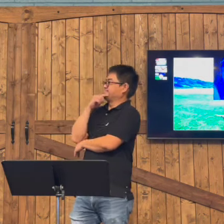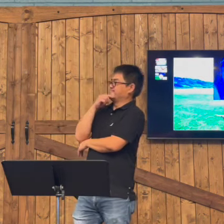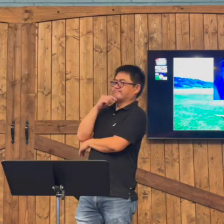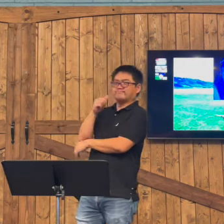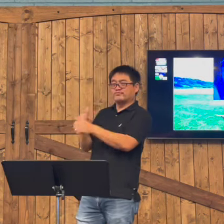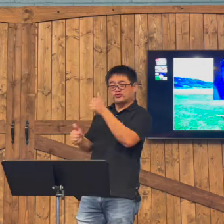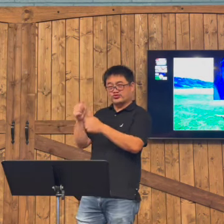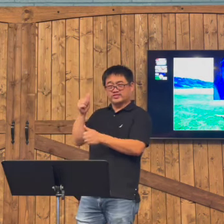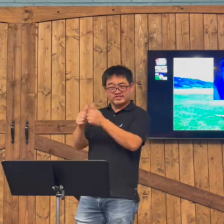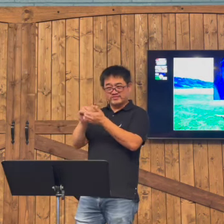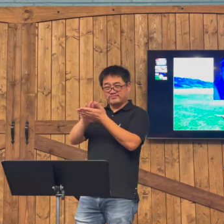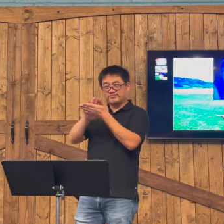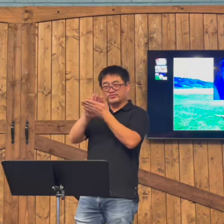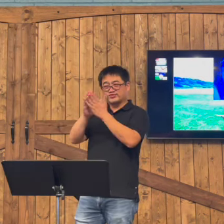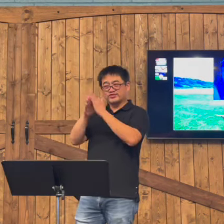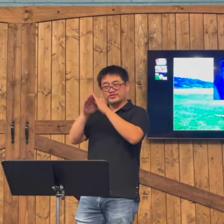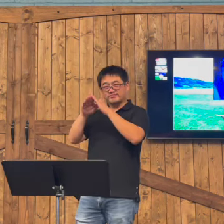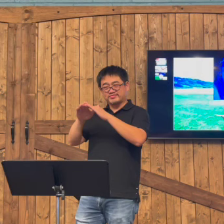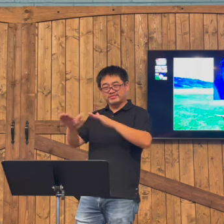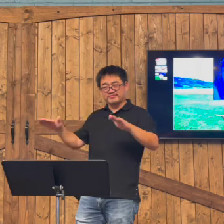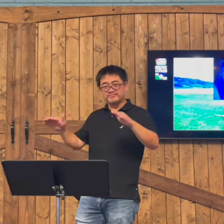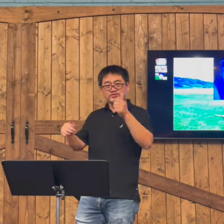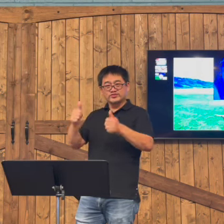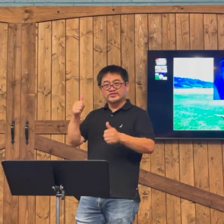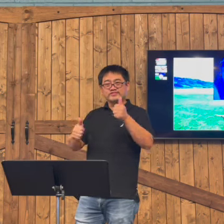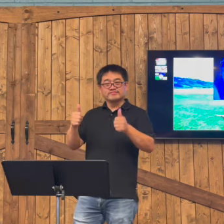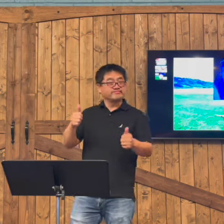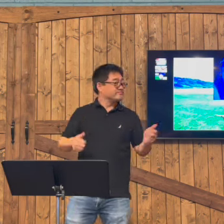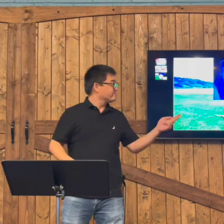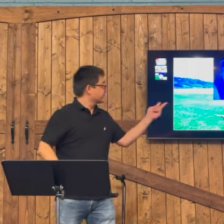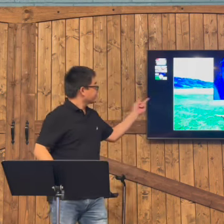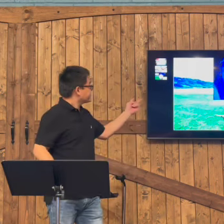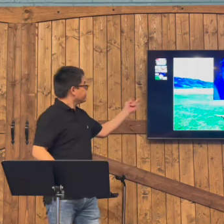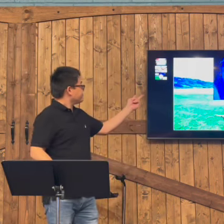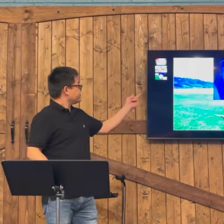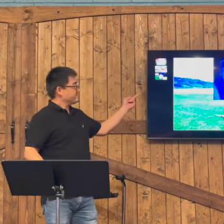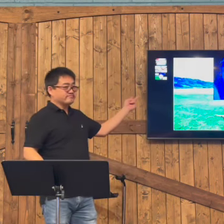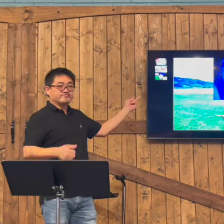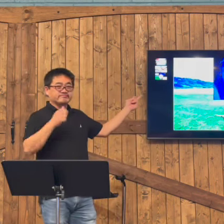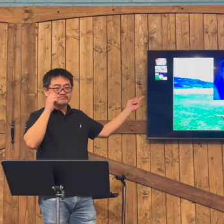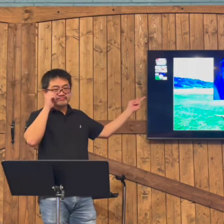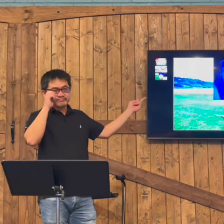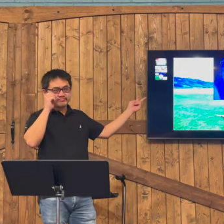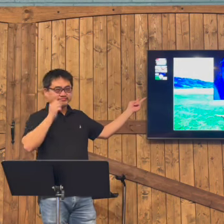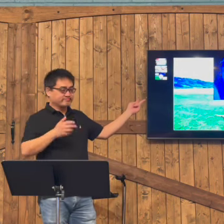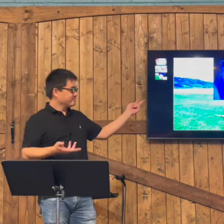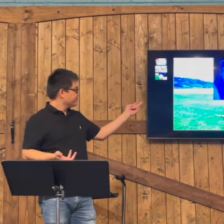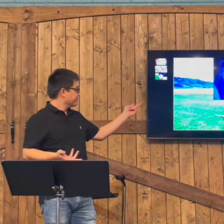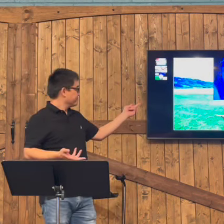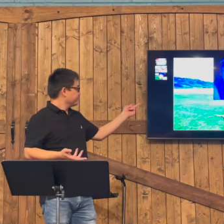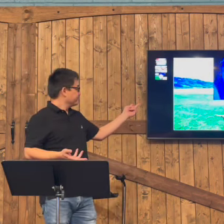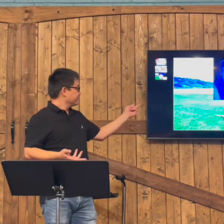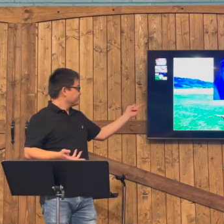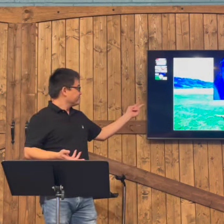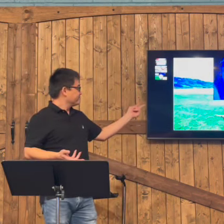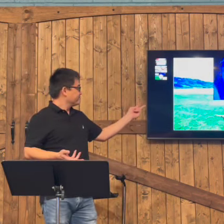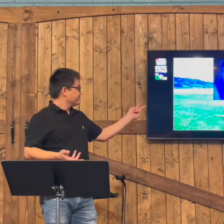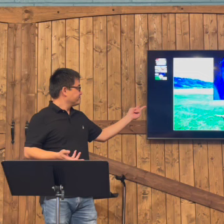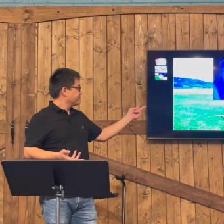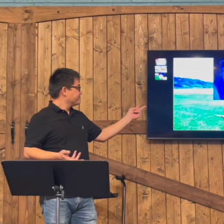So the man put it on about next to his wall. And he wondered which one showed peace. It's one of these two walls that showed